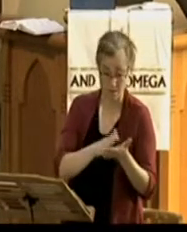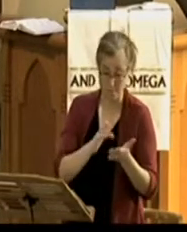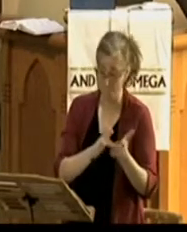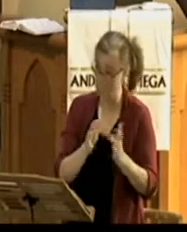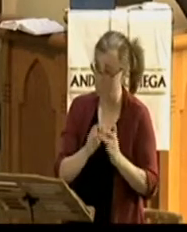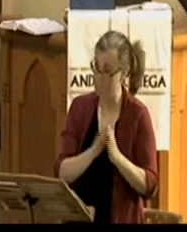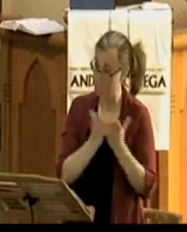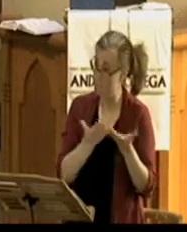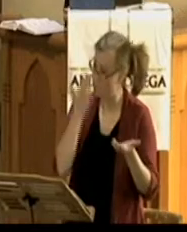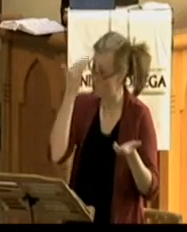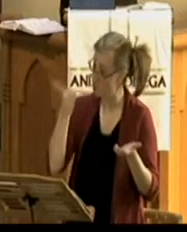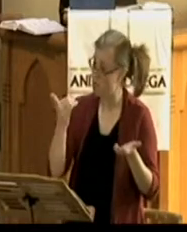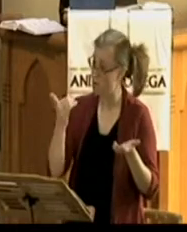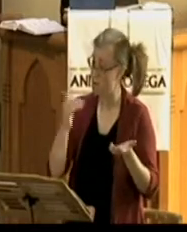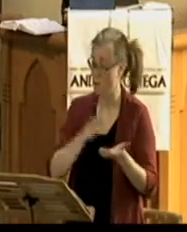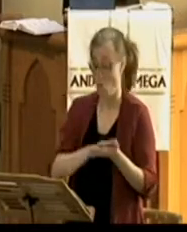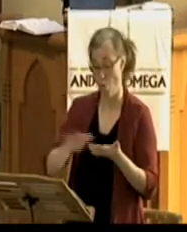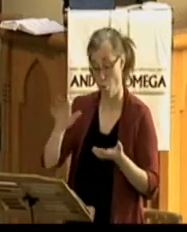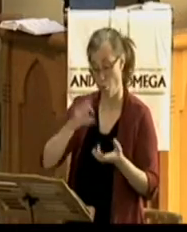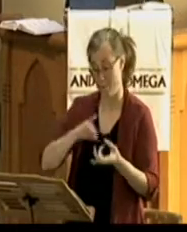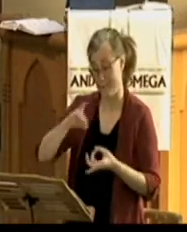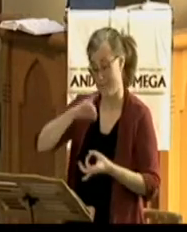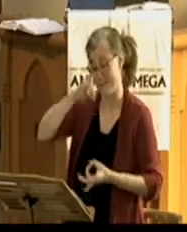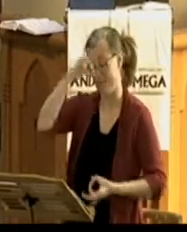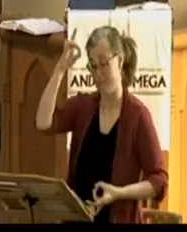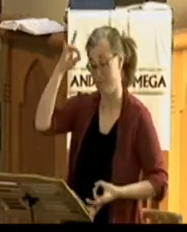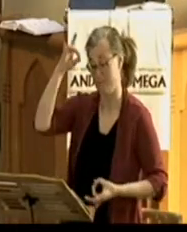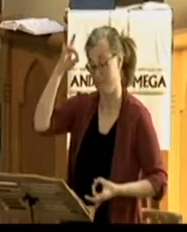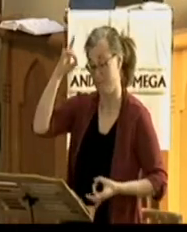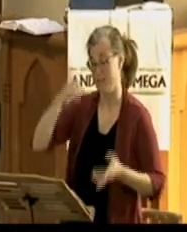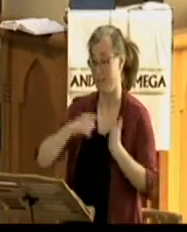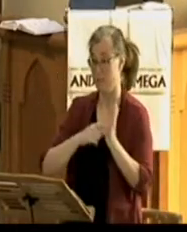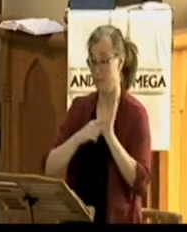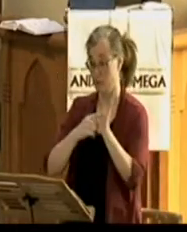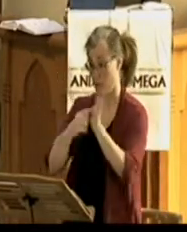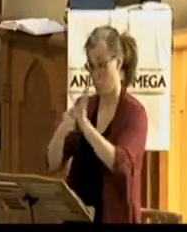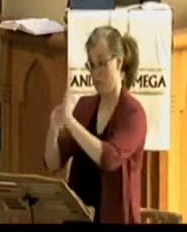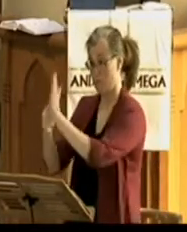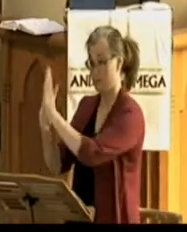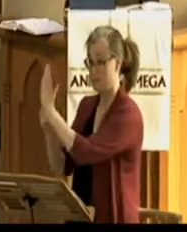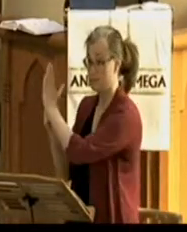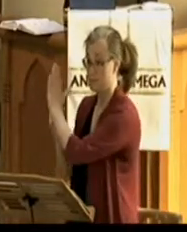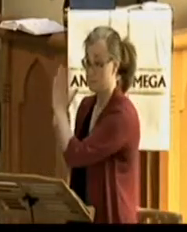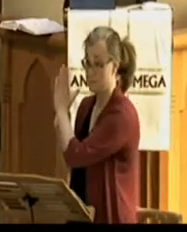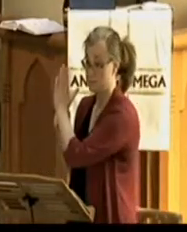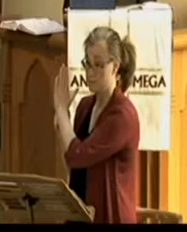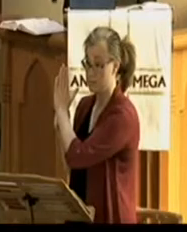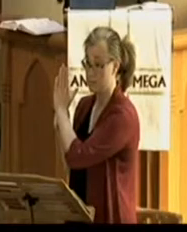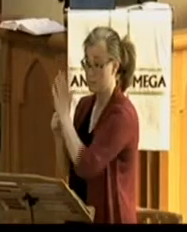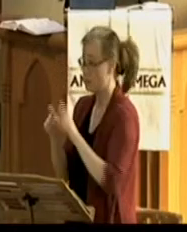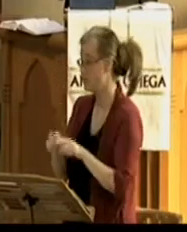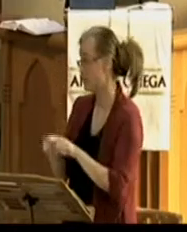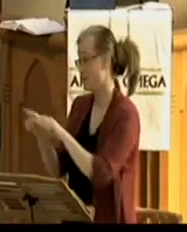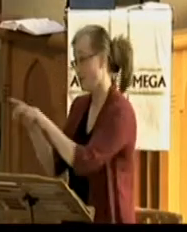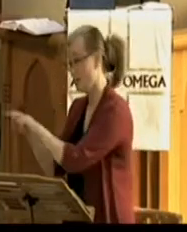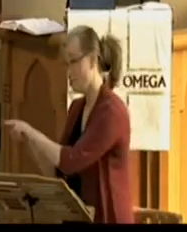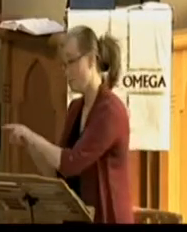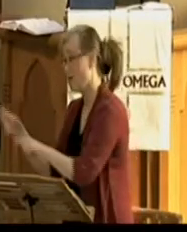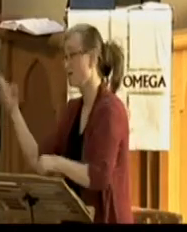sympathizes with our weaknesses. He was tempted, even as we are tempted, to doubt. And yet he was without